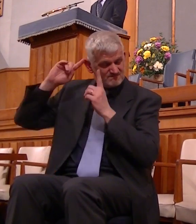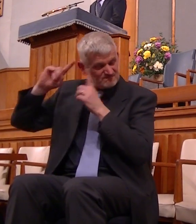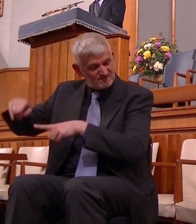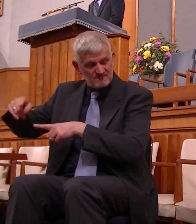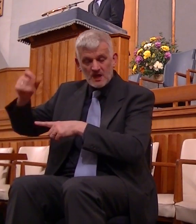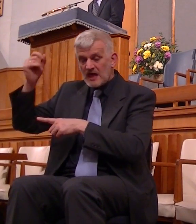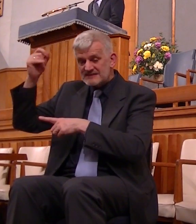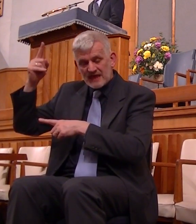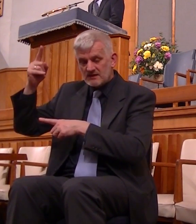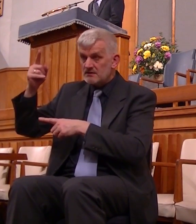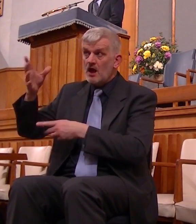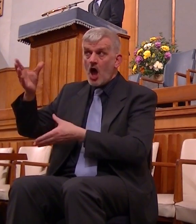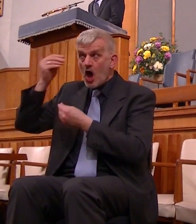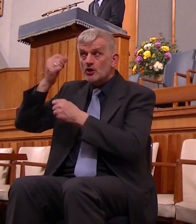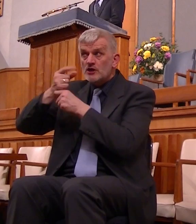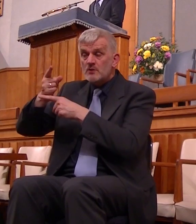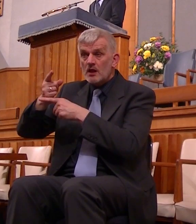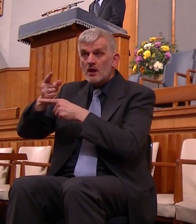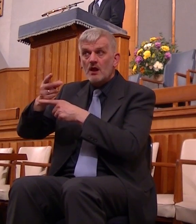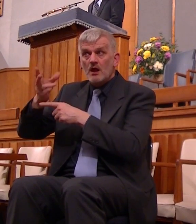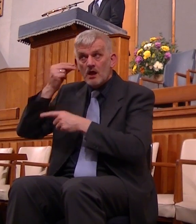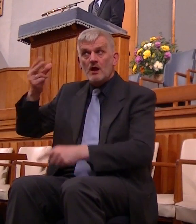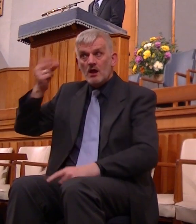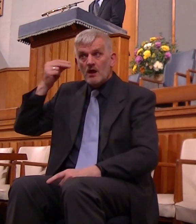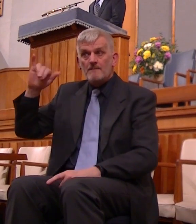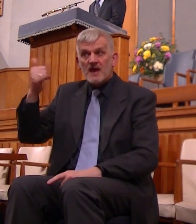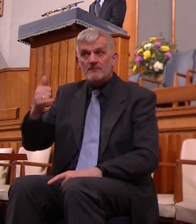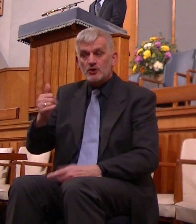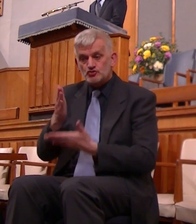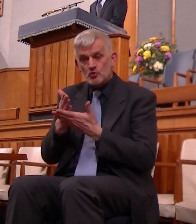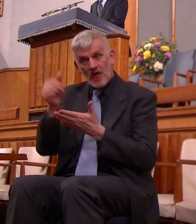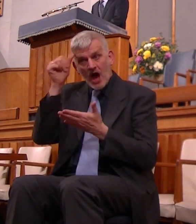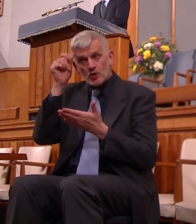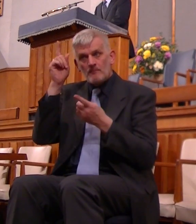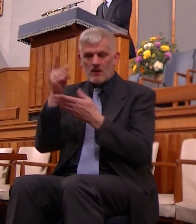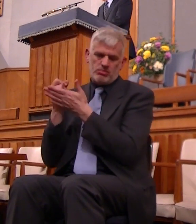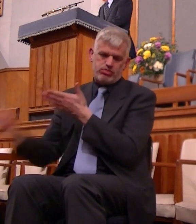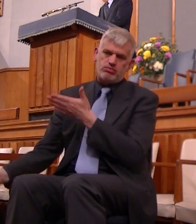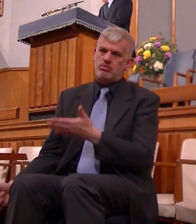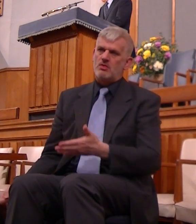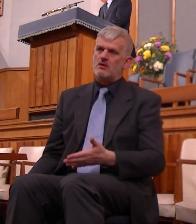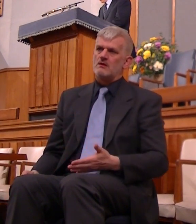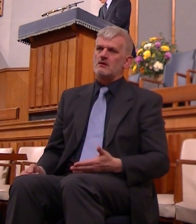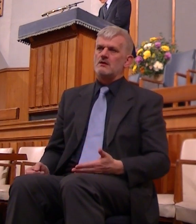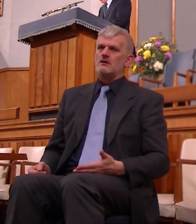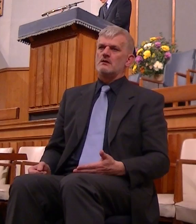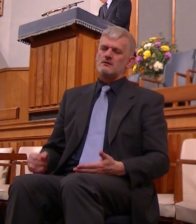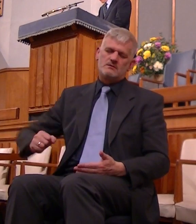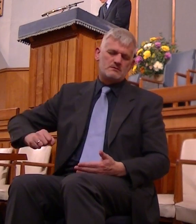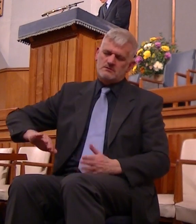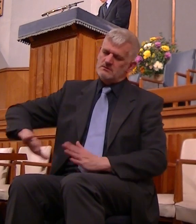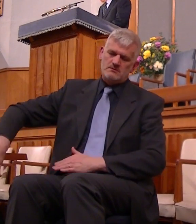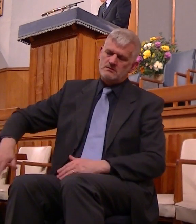I heard the gospel even perhaps I knew the truth and I trampled on it and pushed it